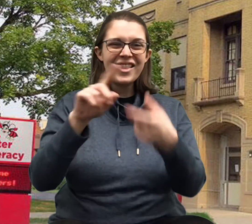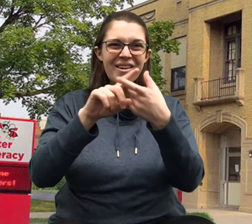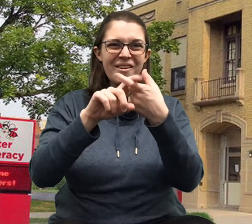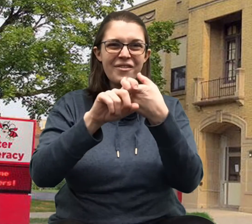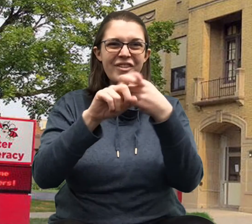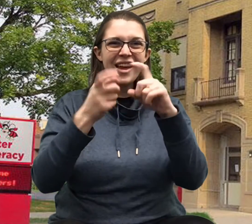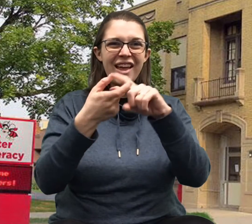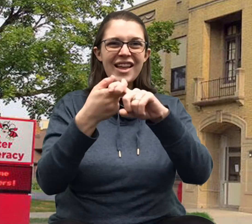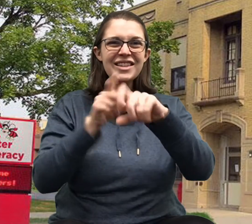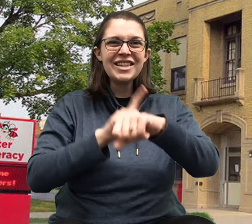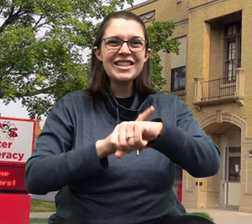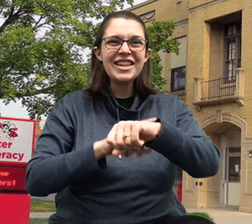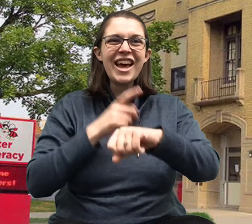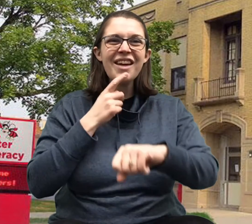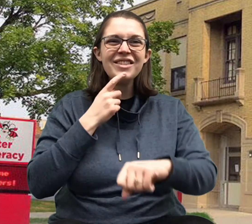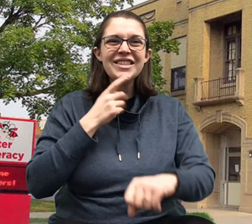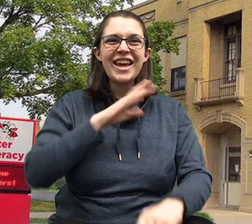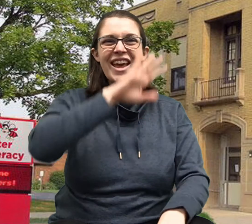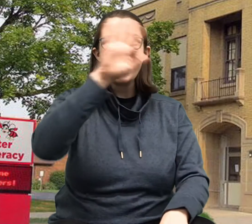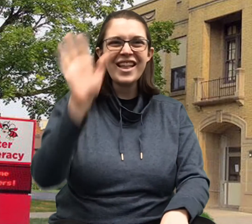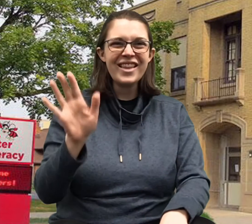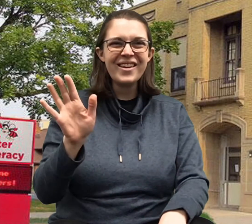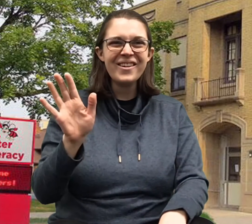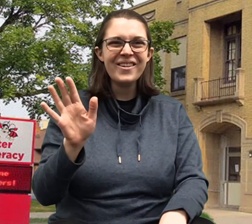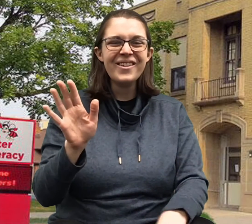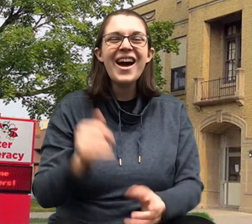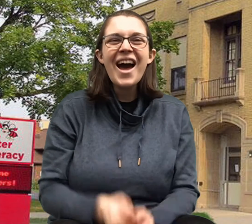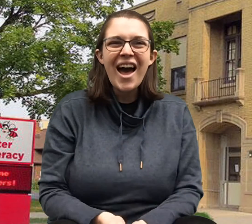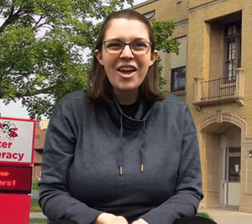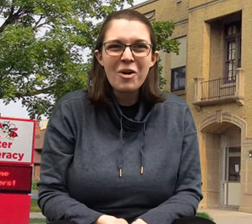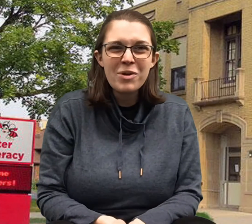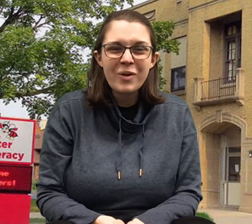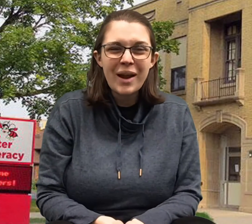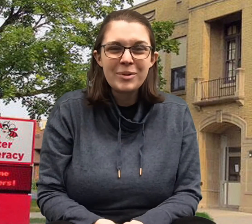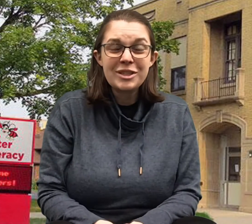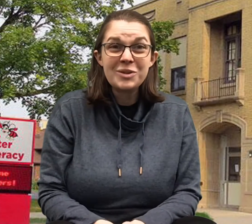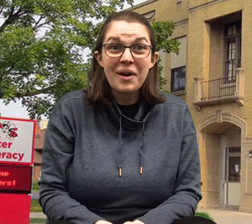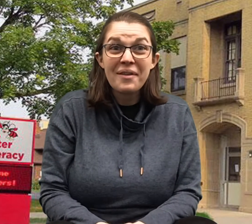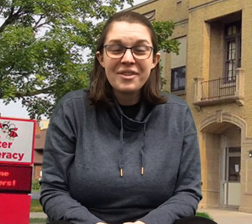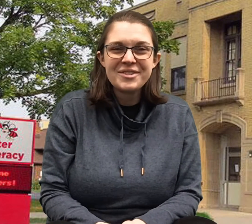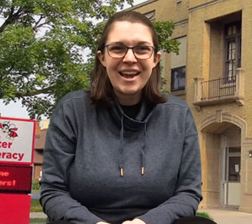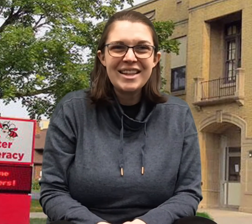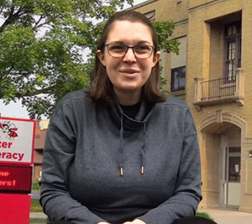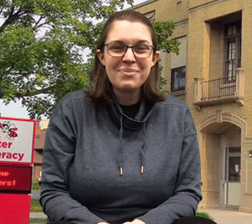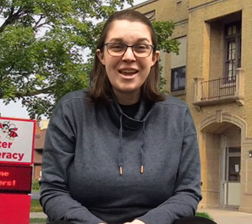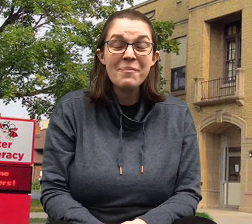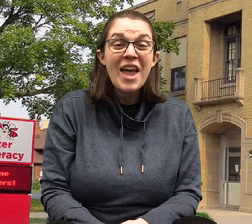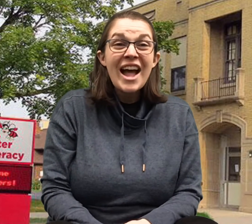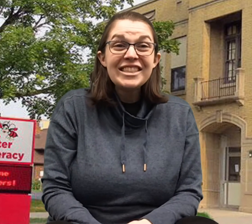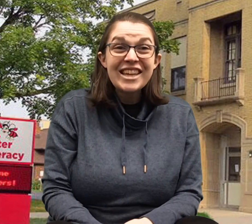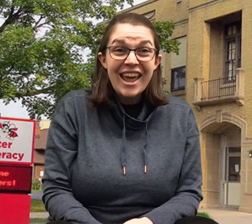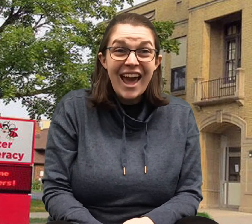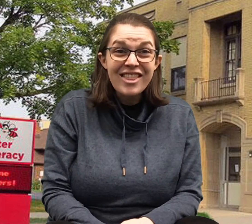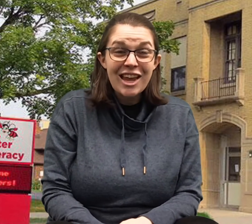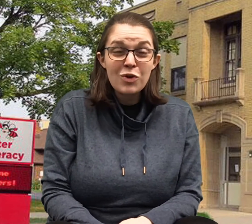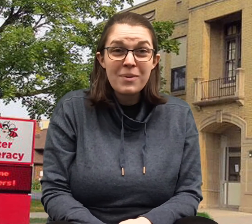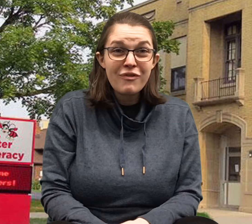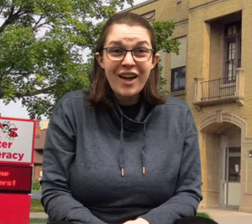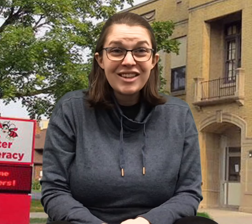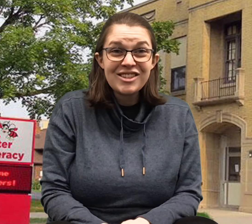friends, it's time to say hello. I hope you were able to do all of those signs with me. Today I thought it would be fun to do